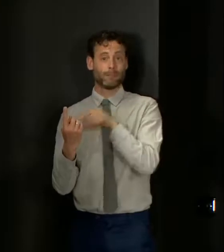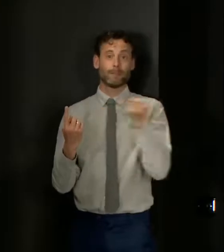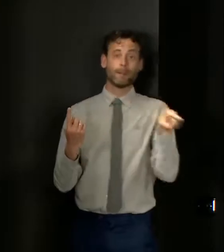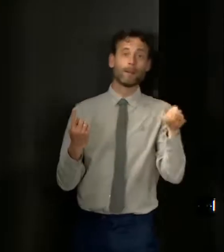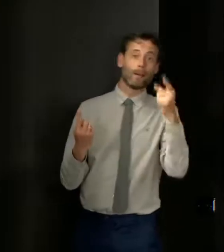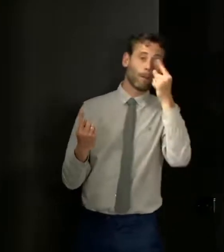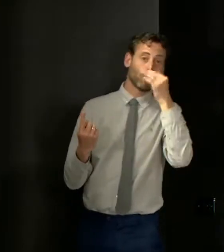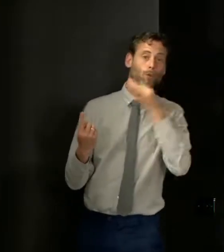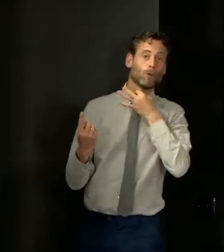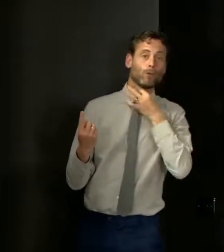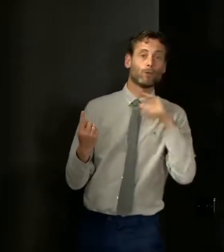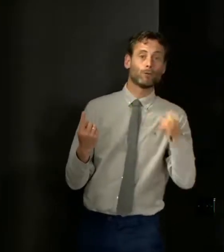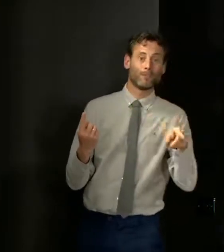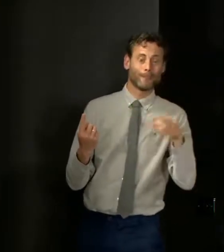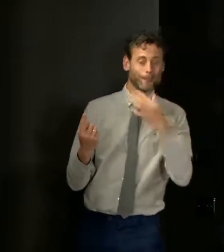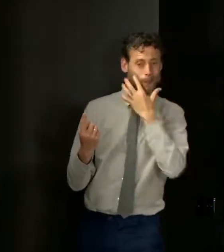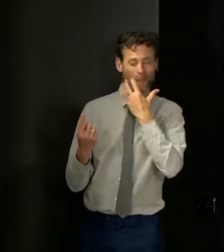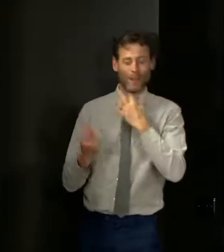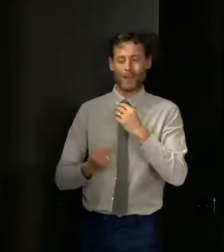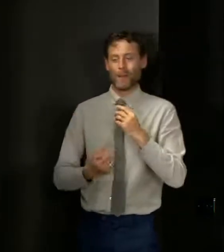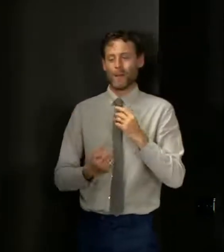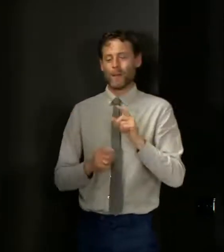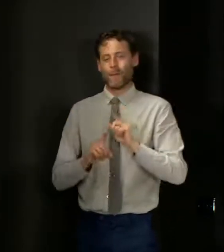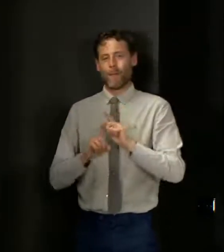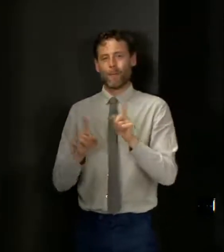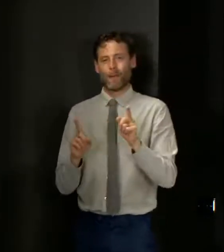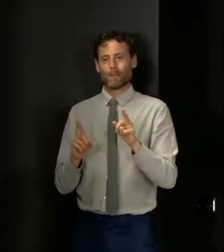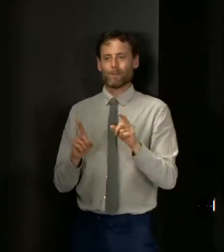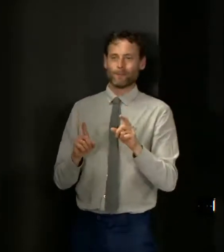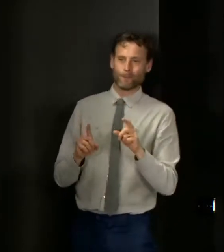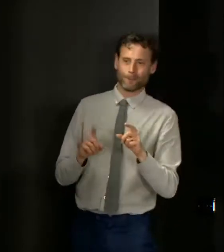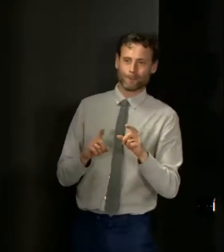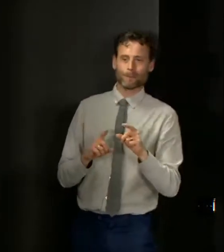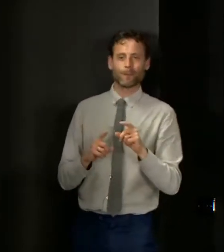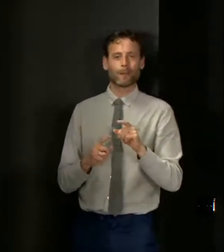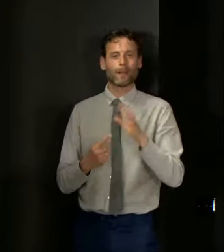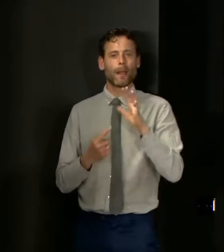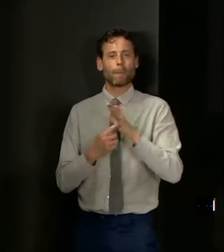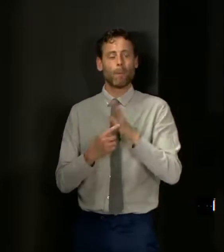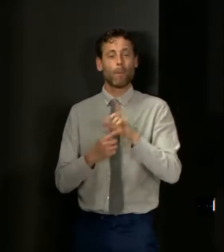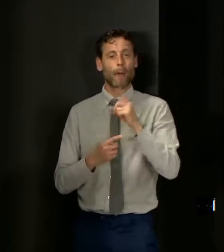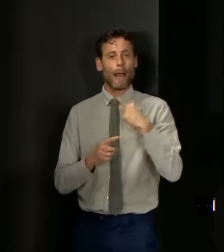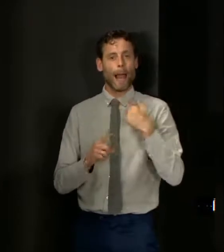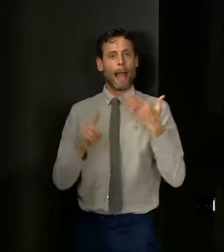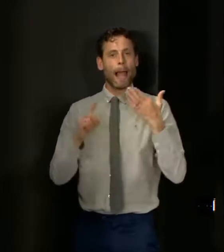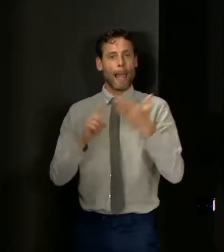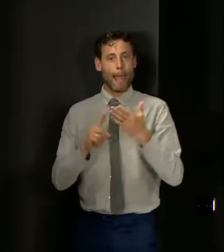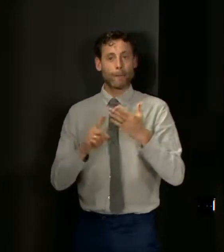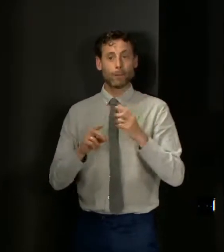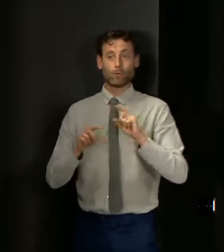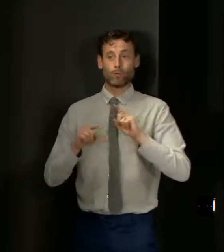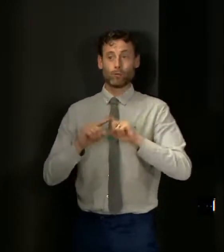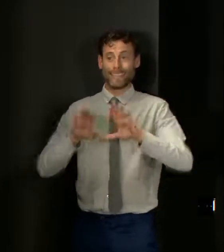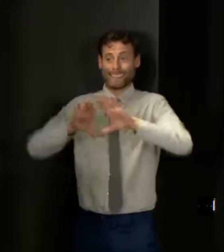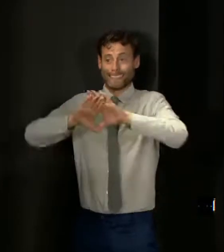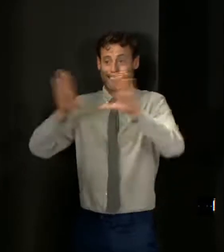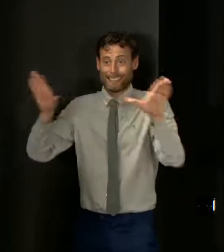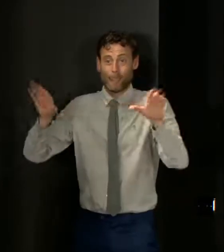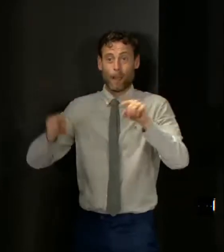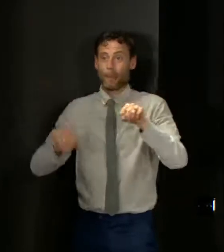by and large, what we're trying to do, I think this is really important just to emphasise again, is to break those chains of transmission between